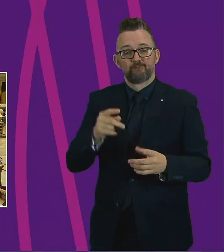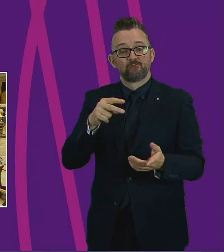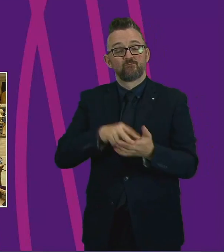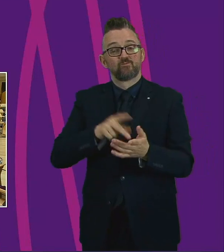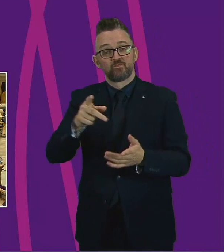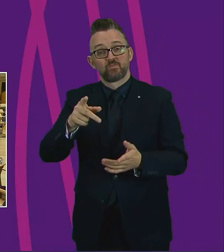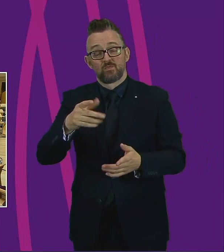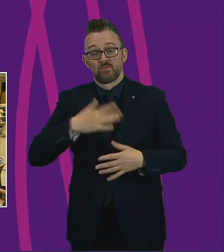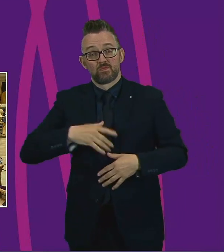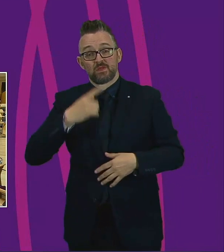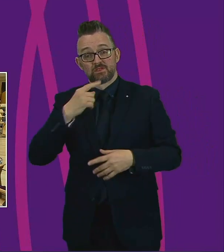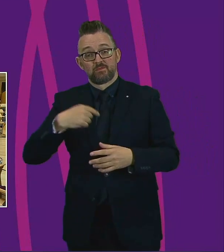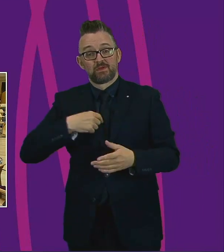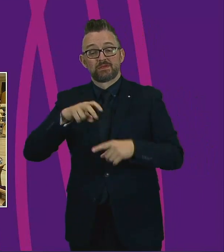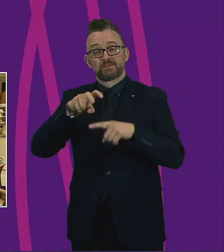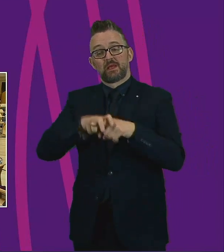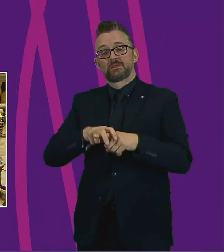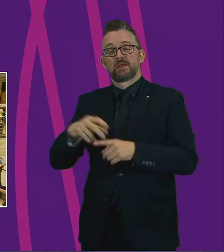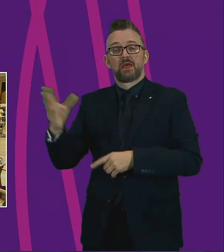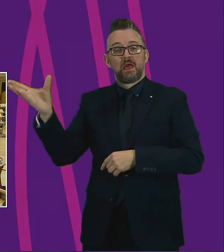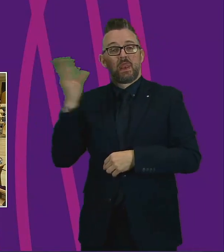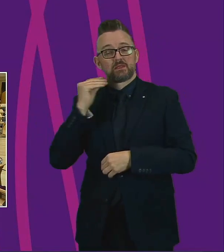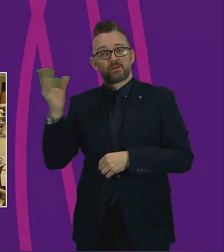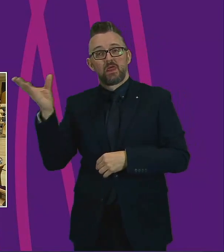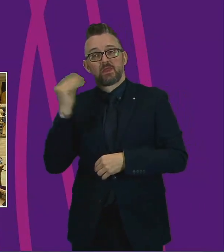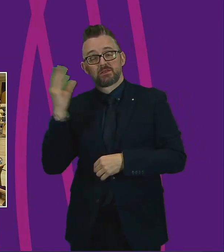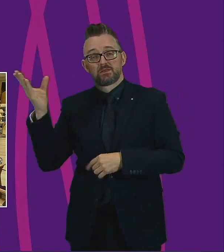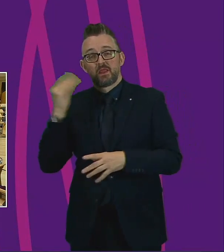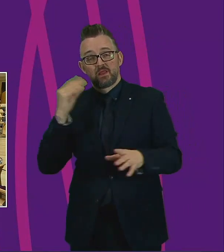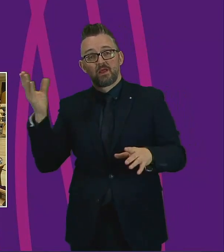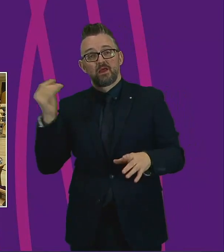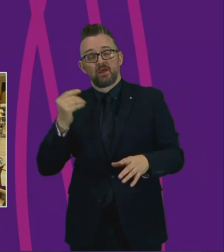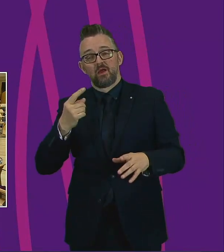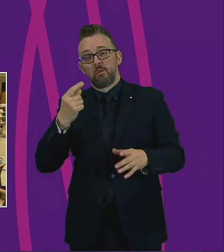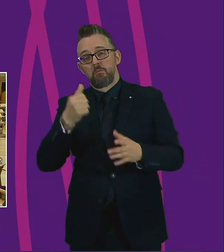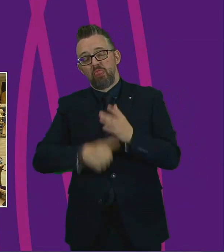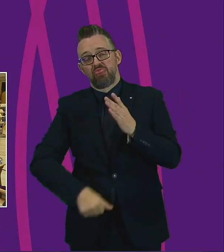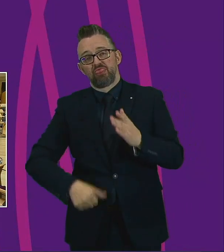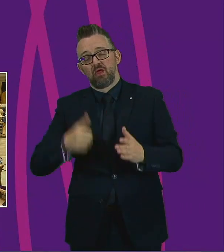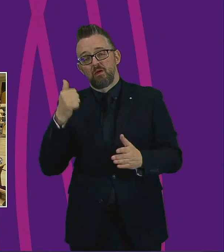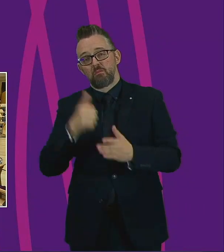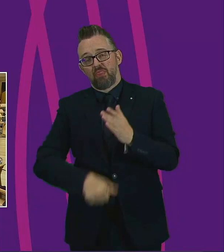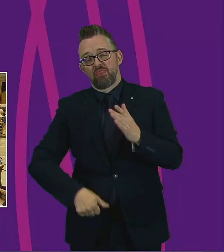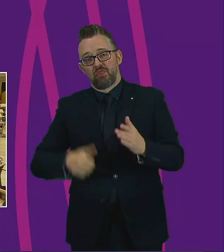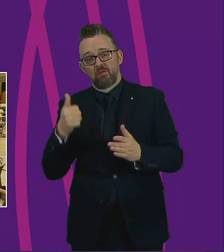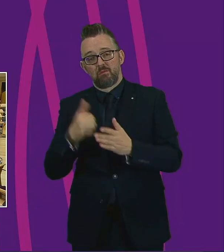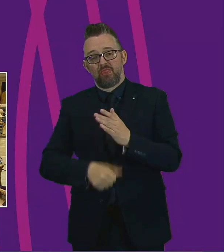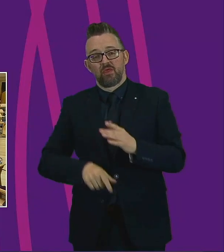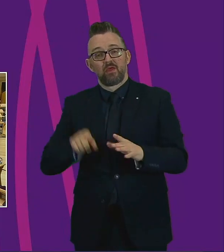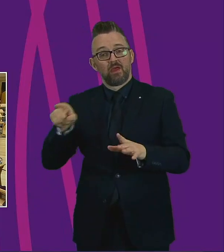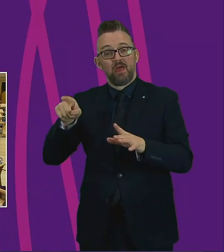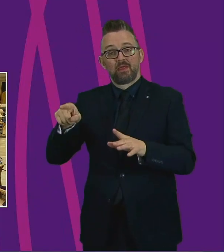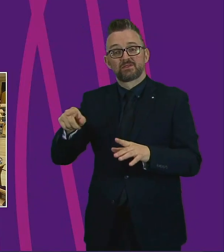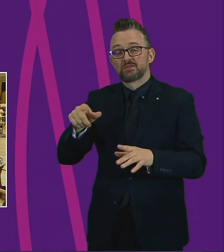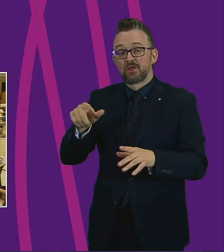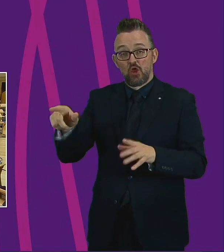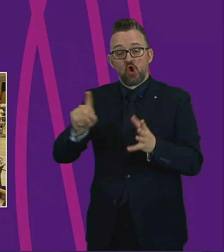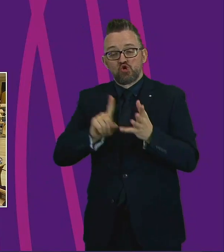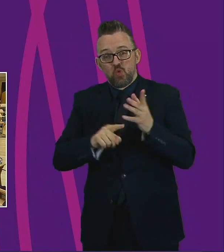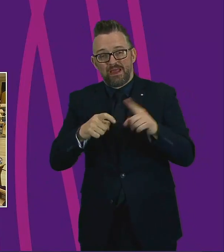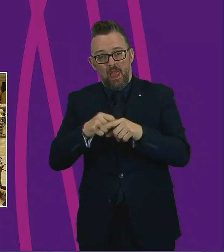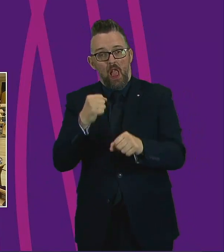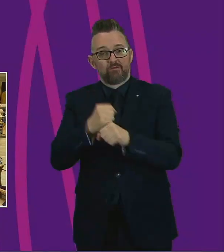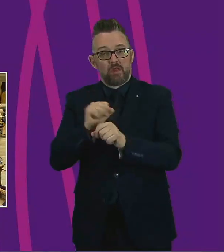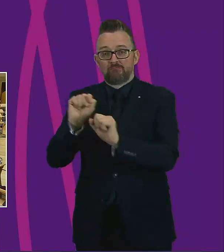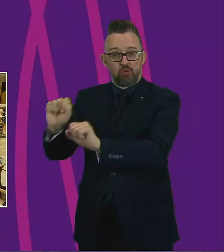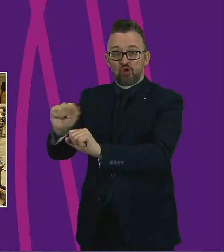With the greatest respect, I've sat and listened to this every, every month. This is a reserve matter. It is the UK Government's